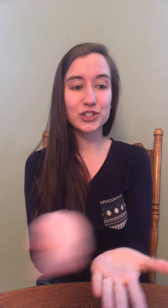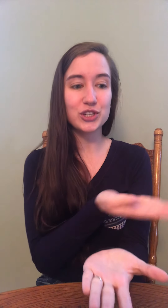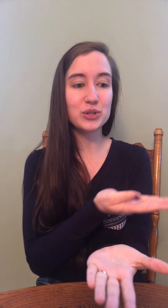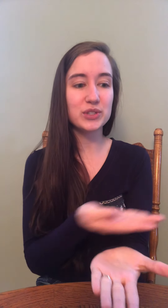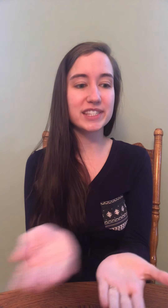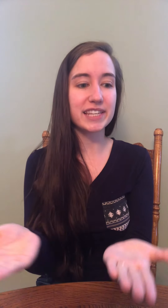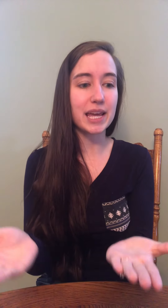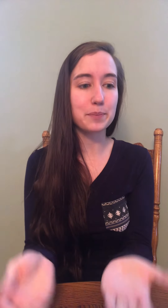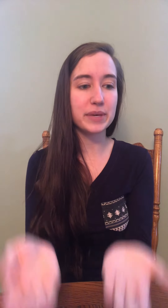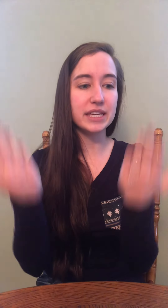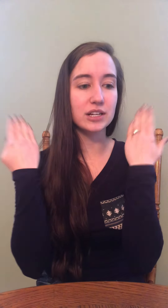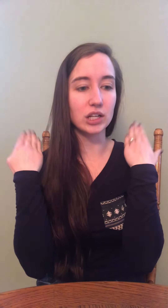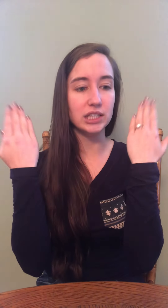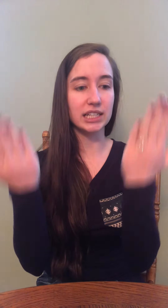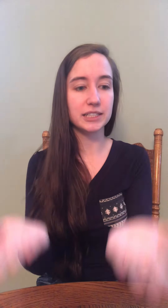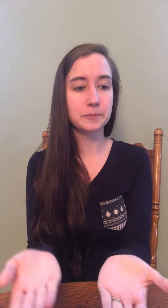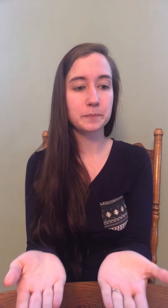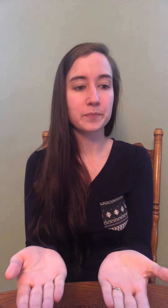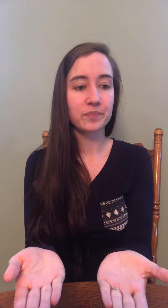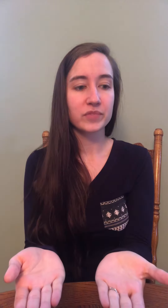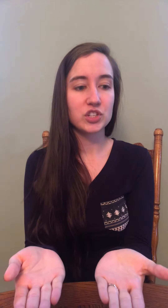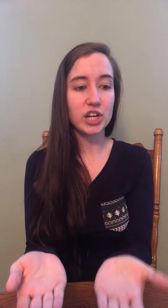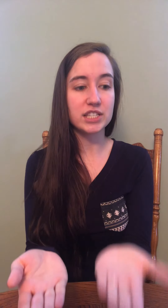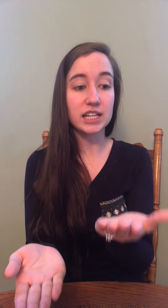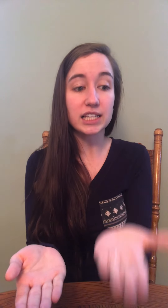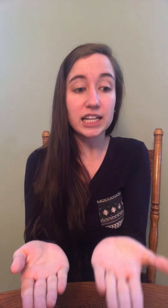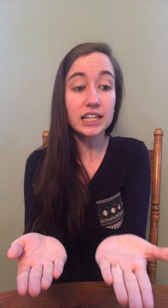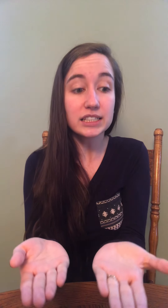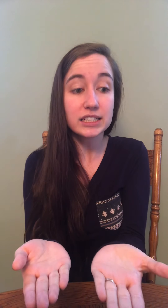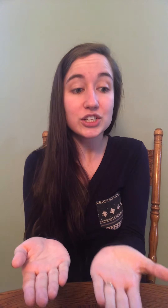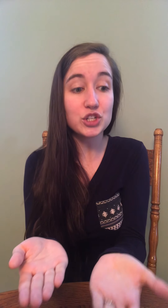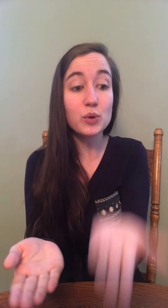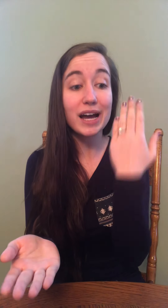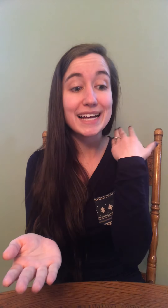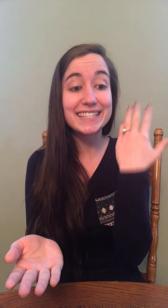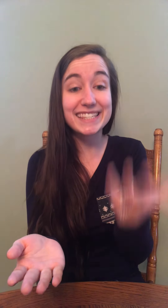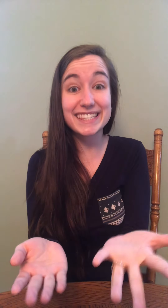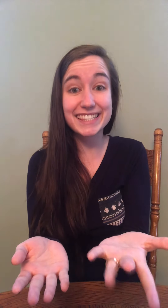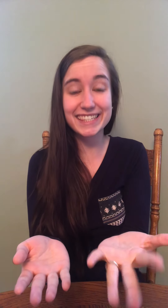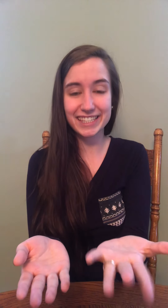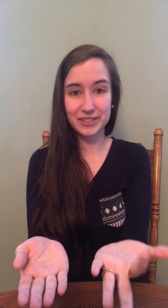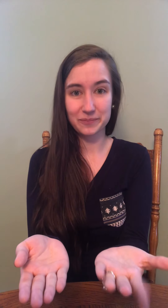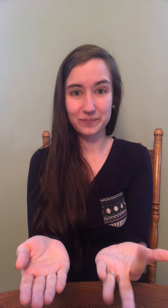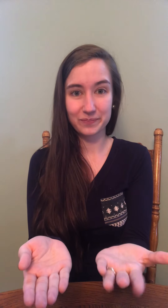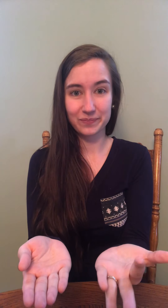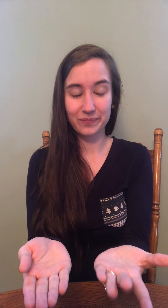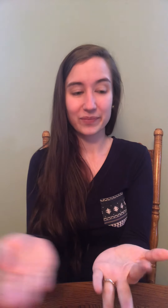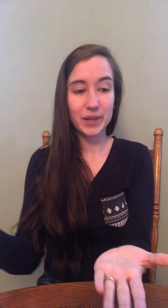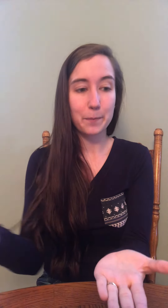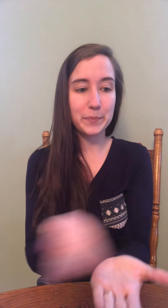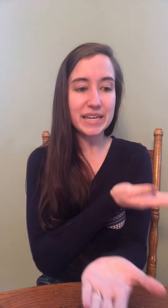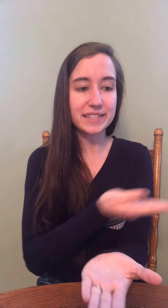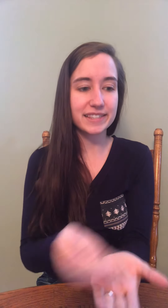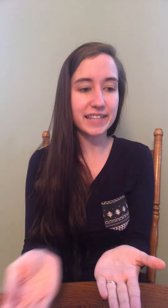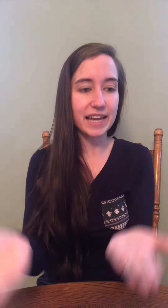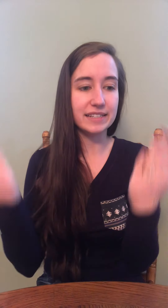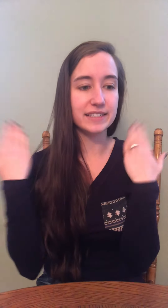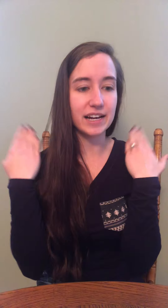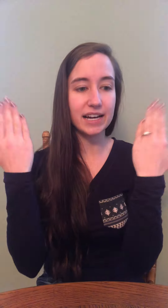Snooze. Say peel. Change the l to s. Peace. Say done.